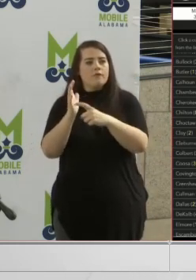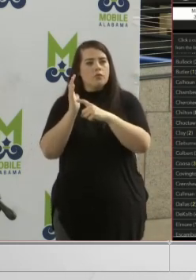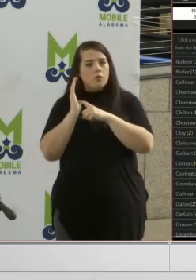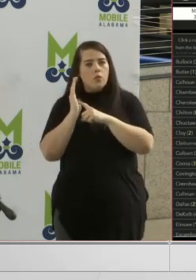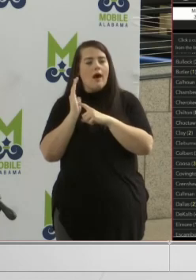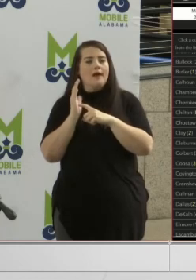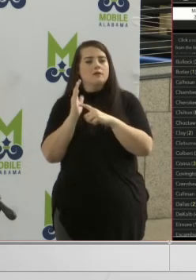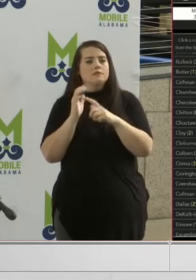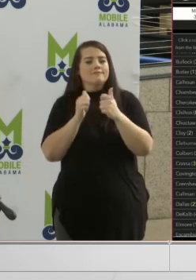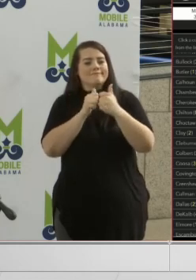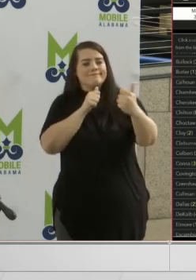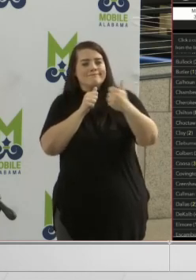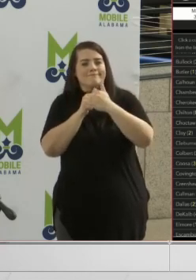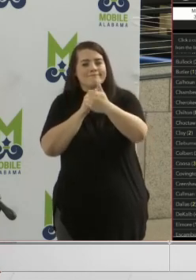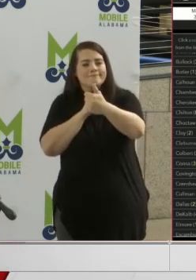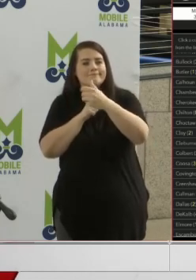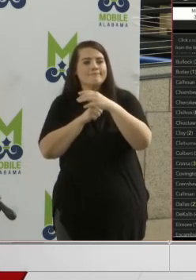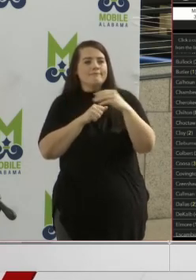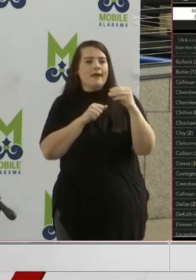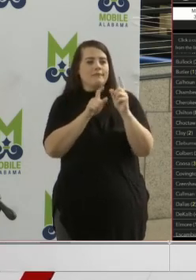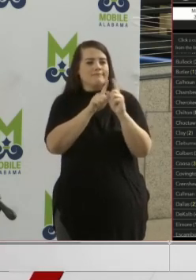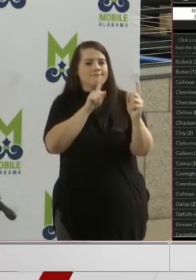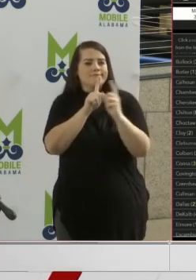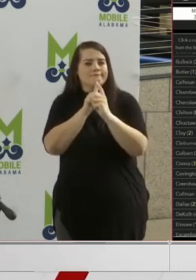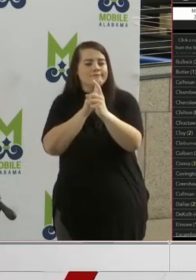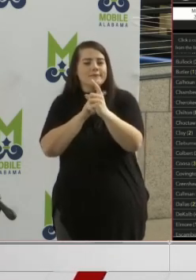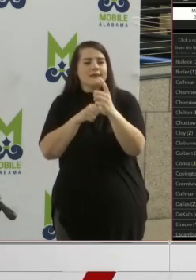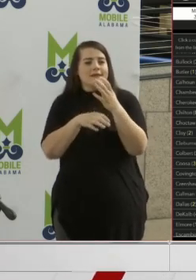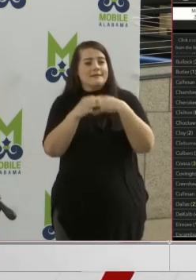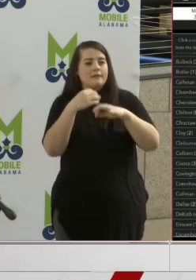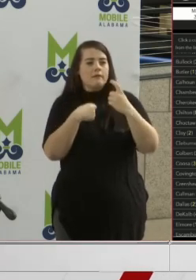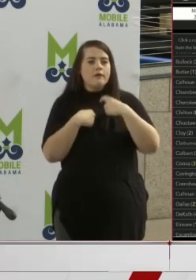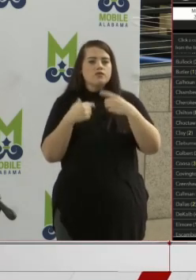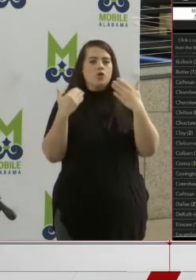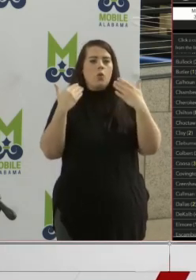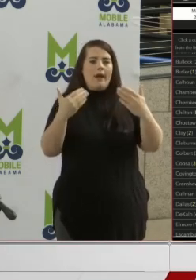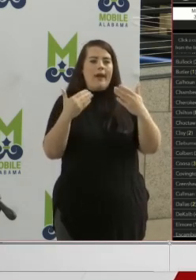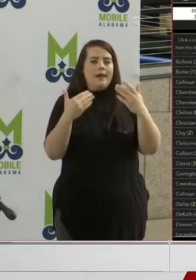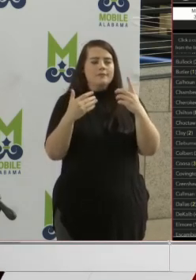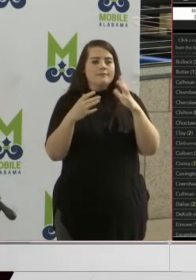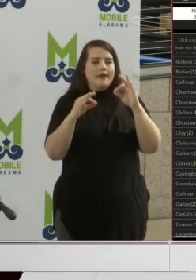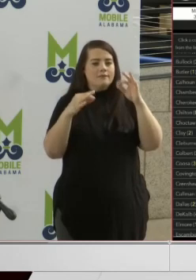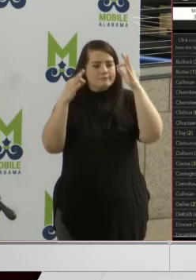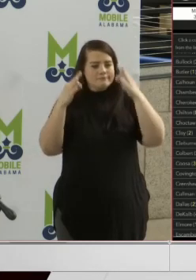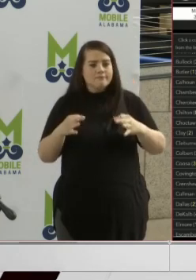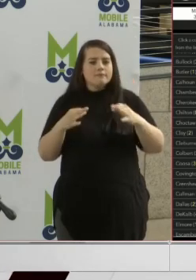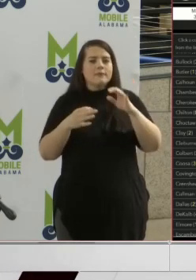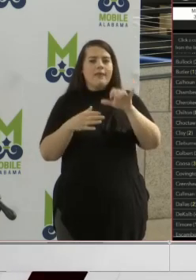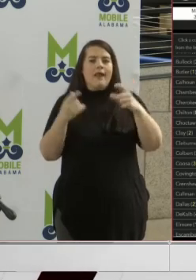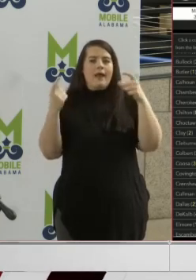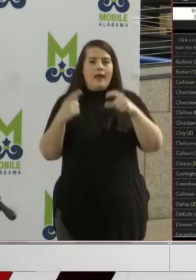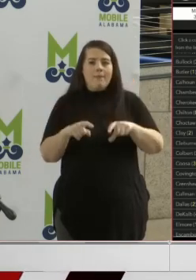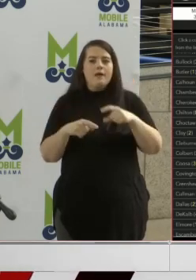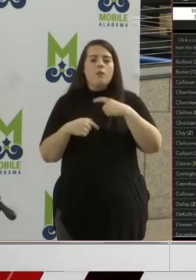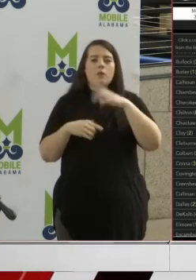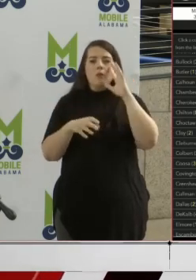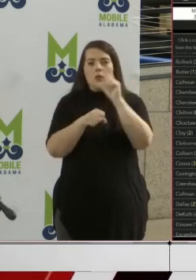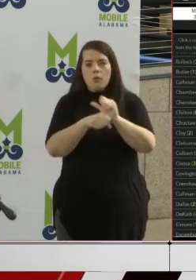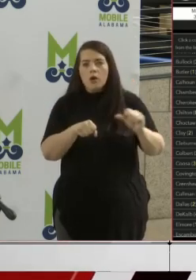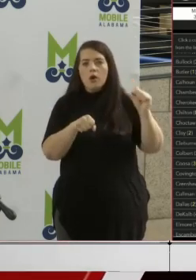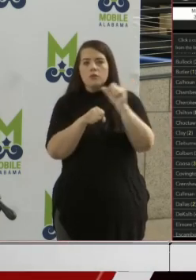social distancing. Instead of us just shooting from the hip, mandating that happen, we will work to determine